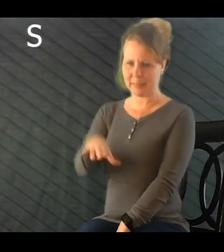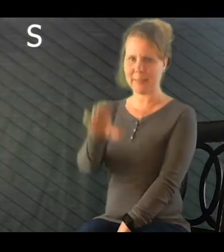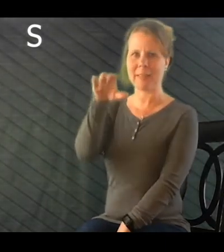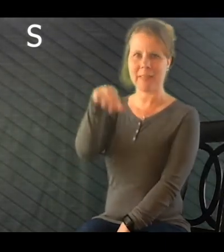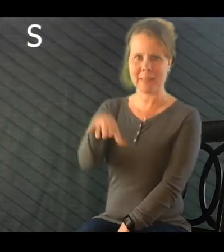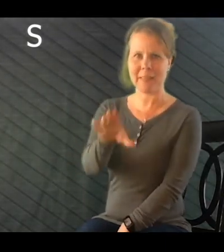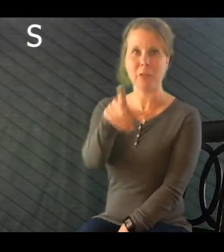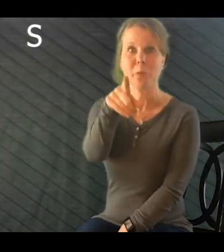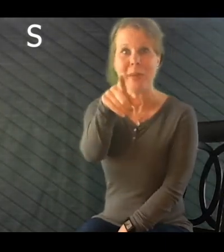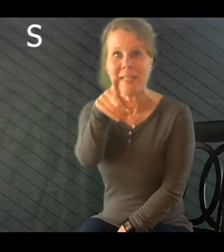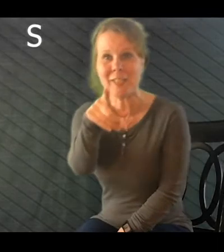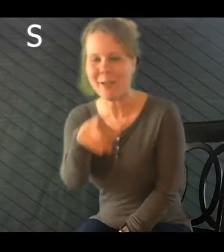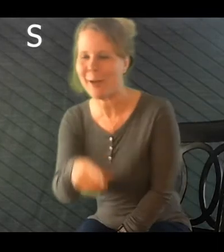Ssss. Great job.